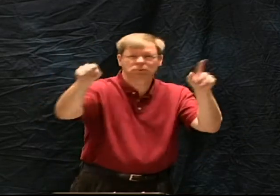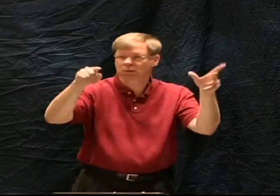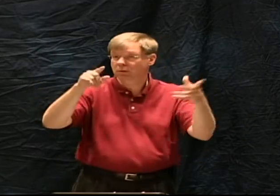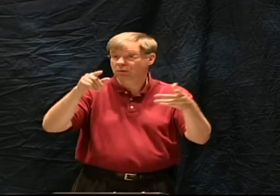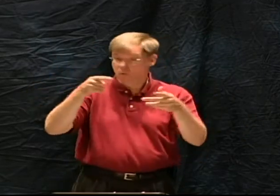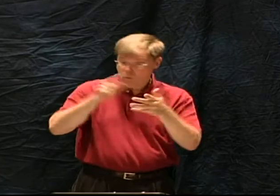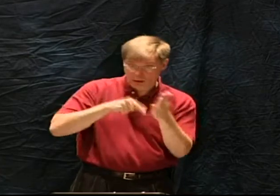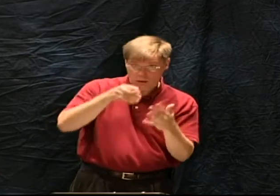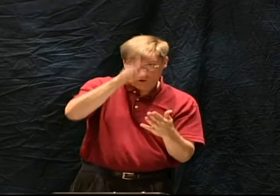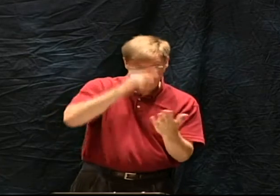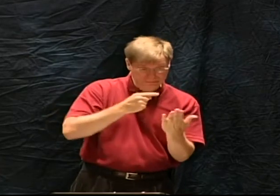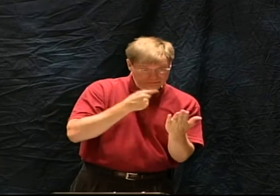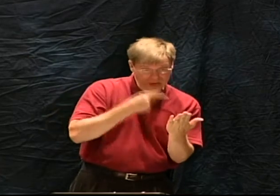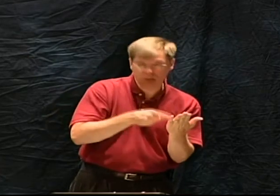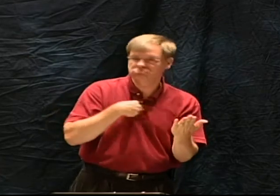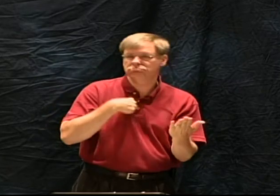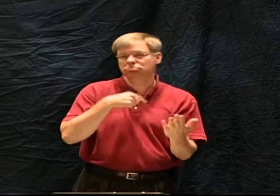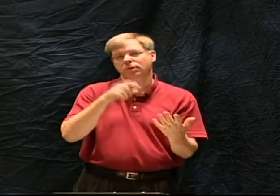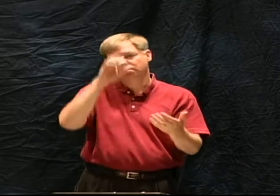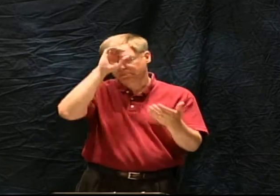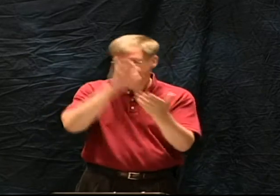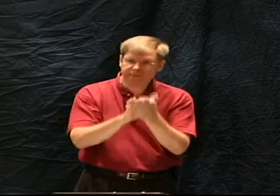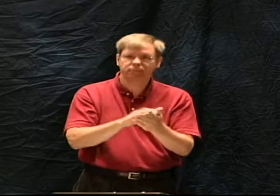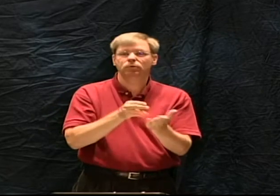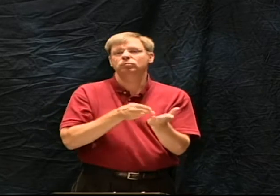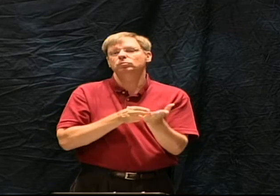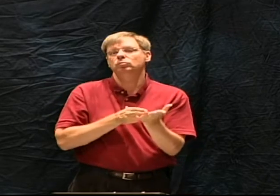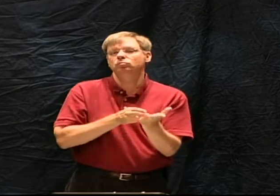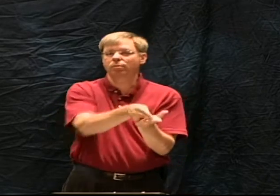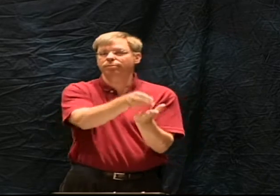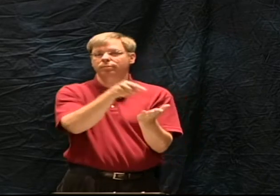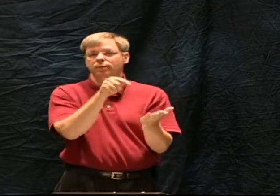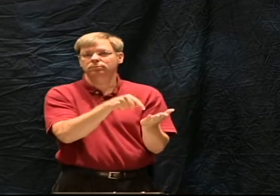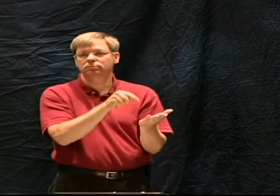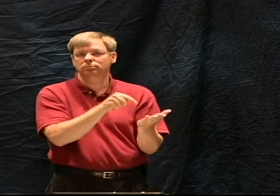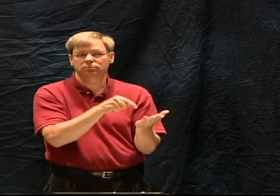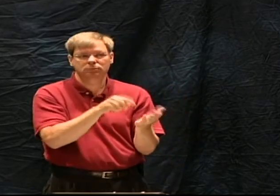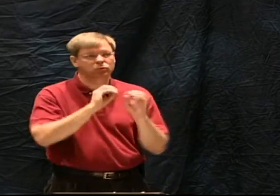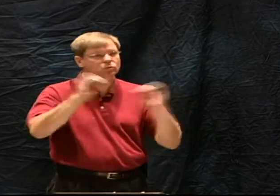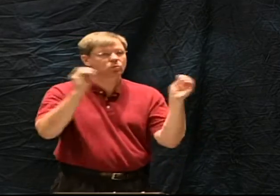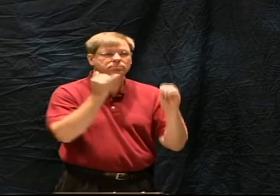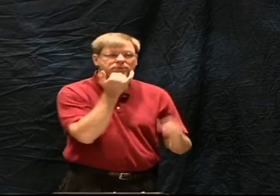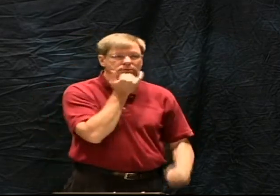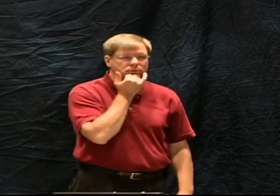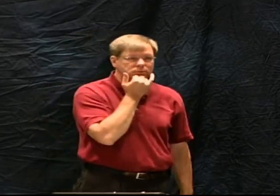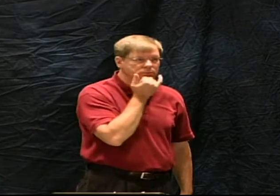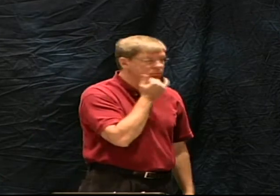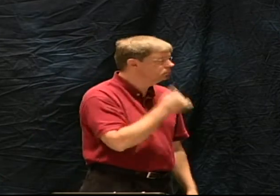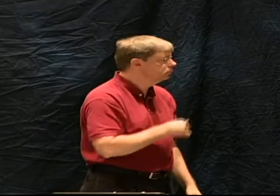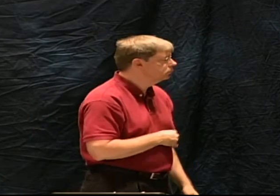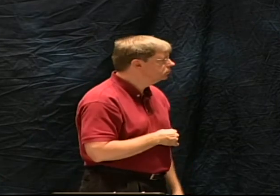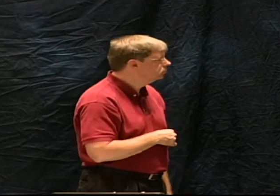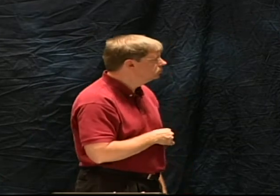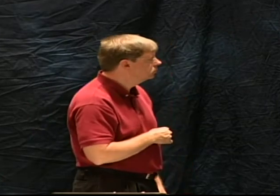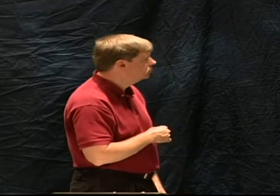historical and the scientific. What God said is truth. There is no error.